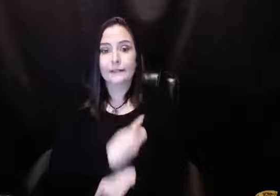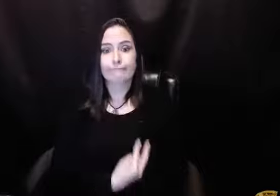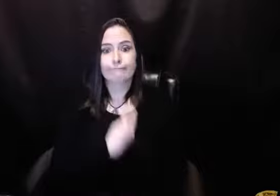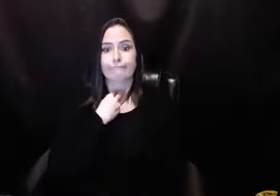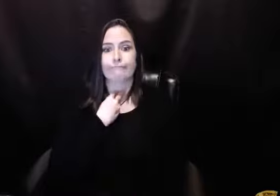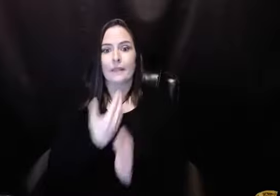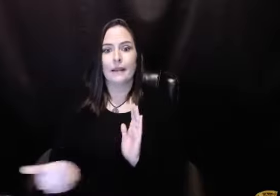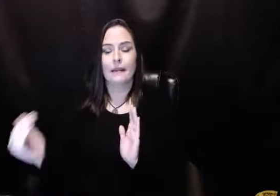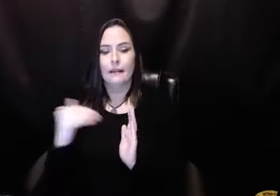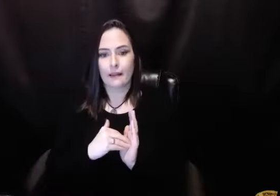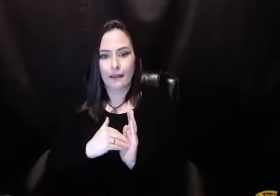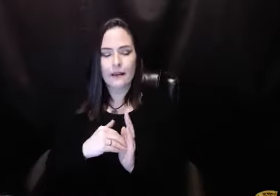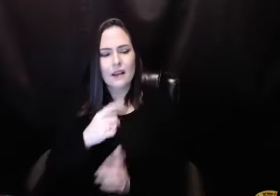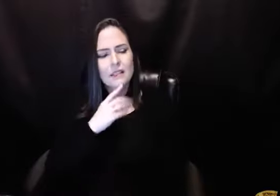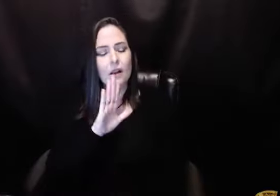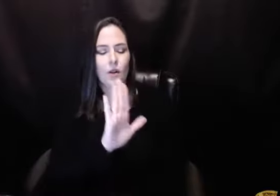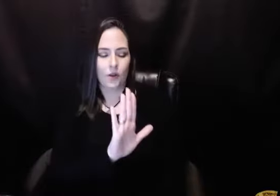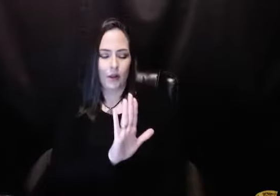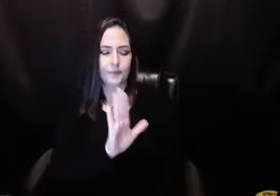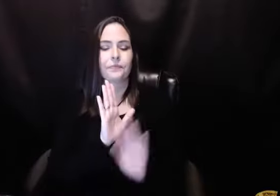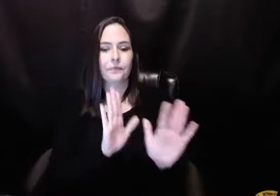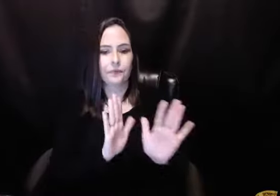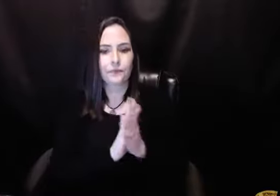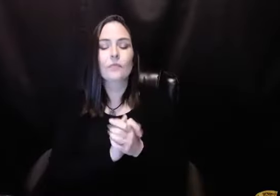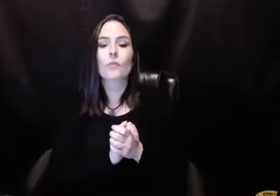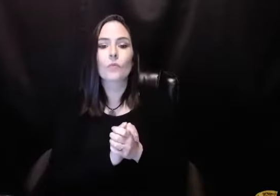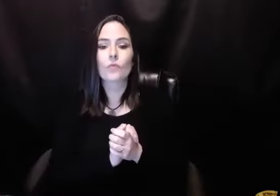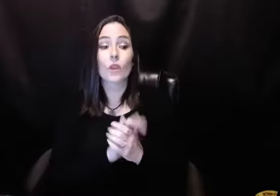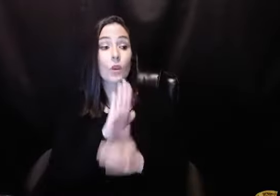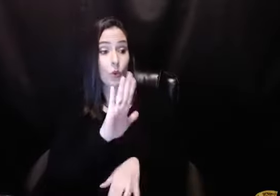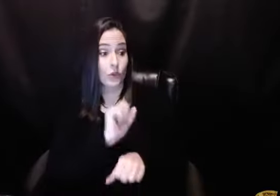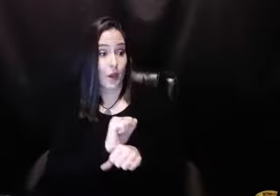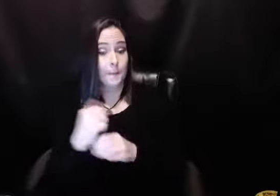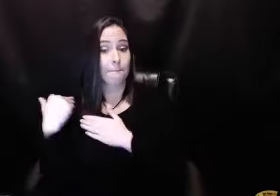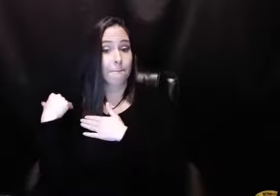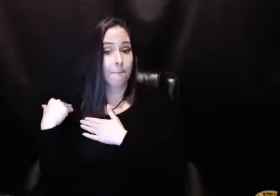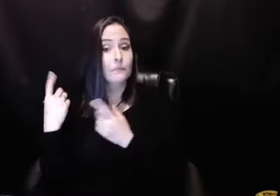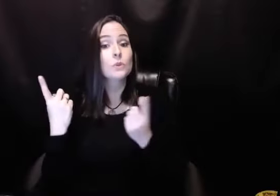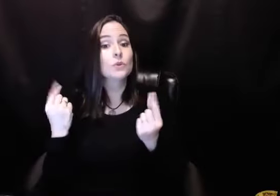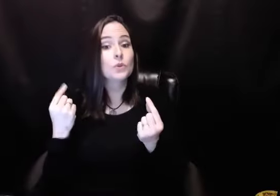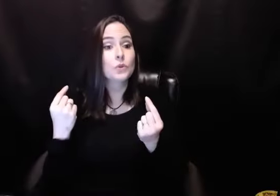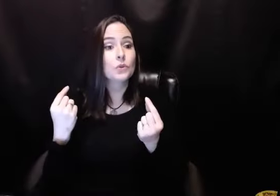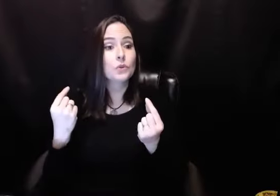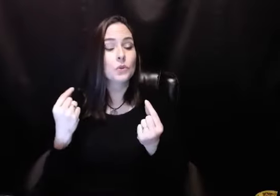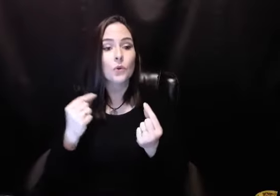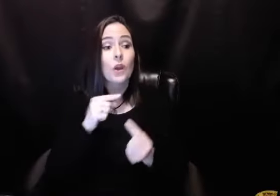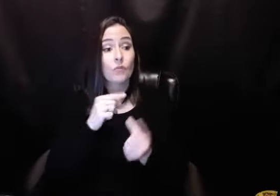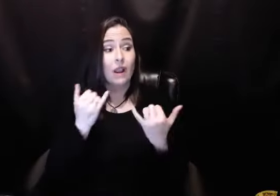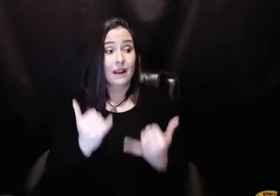waited a while. And then the next concert came and he was in a dilemma again about the day. And I said, all right, your